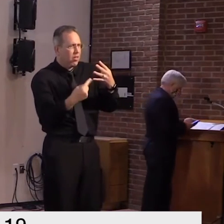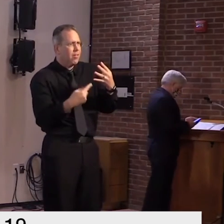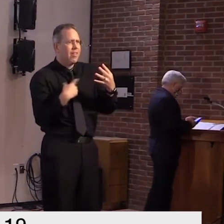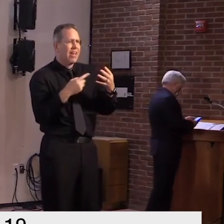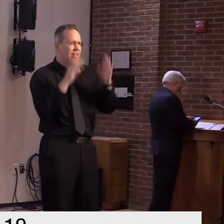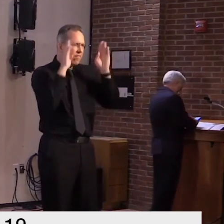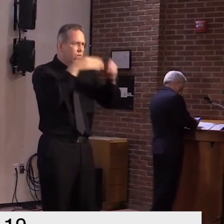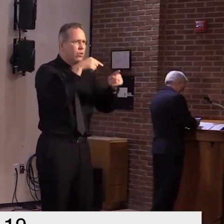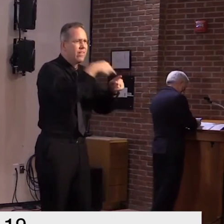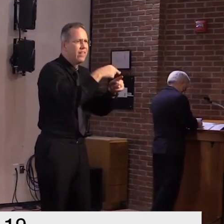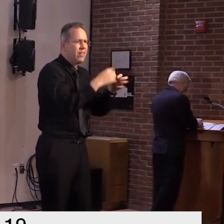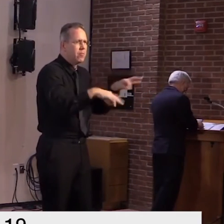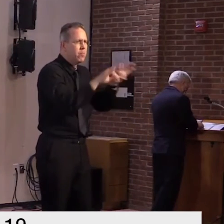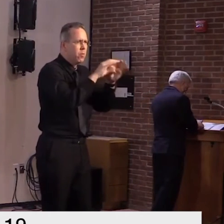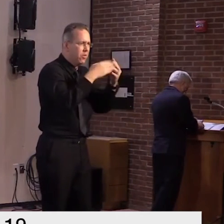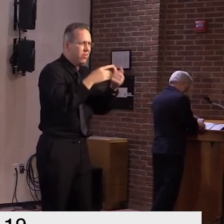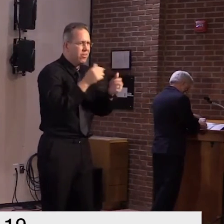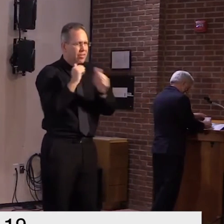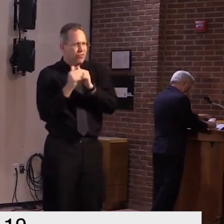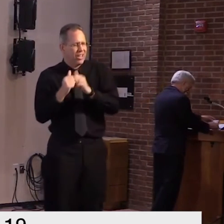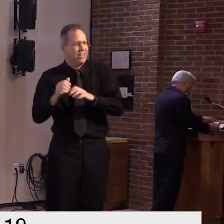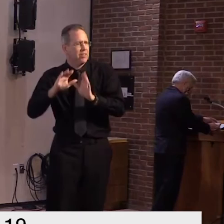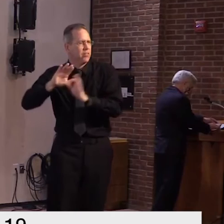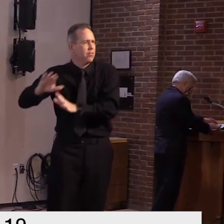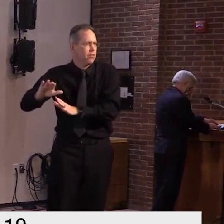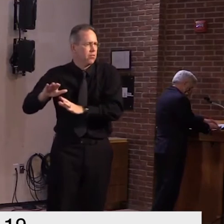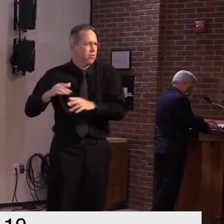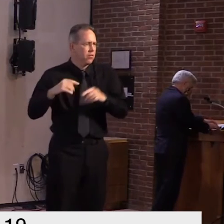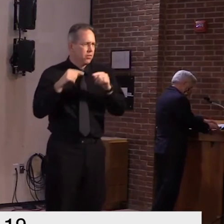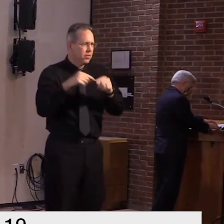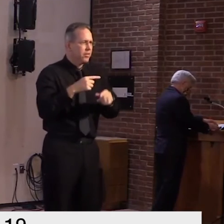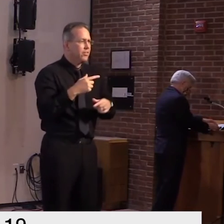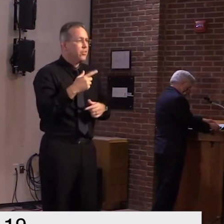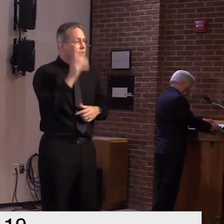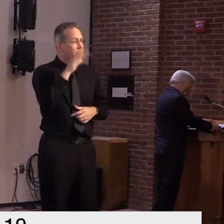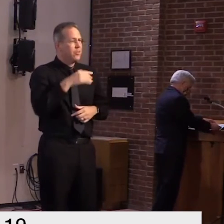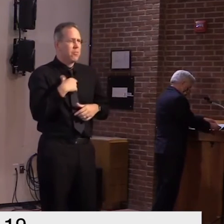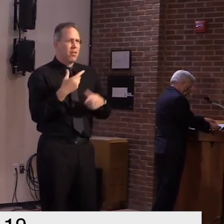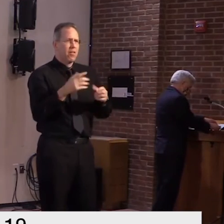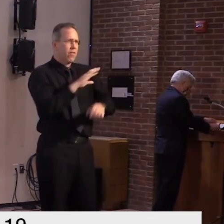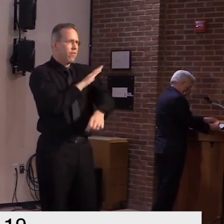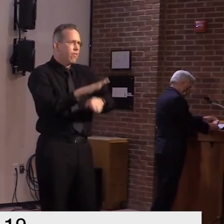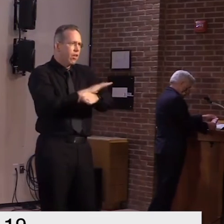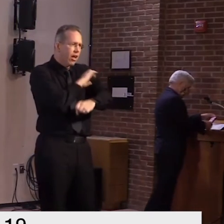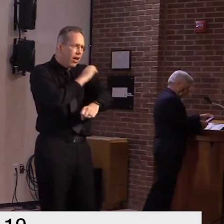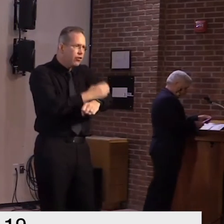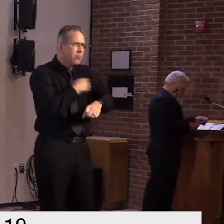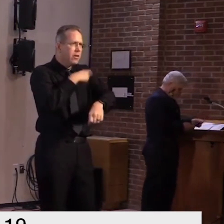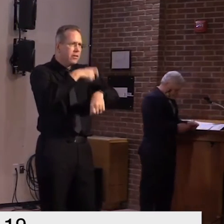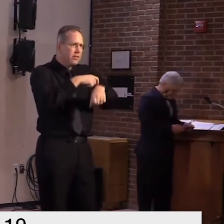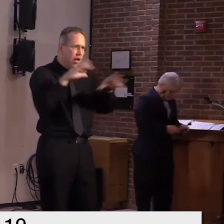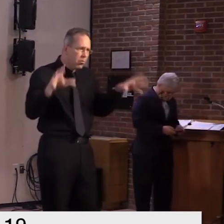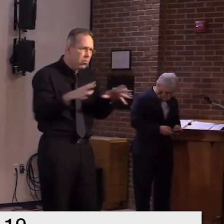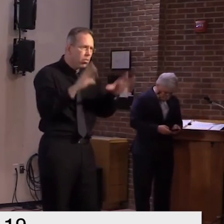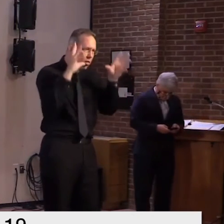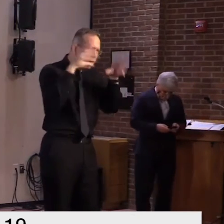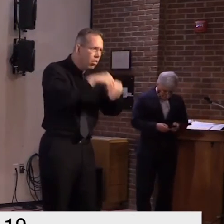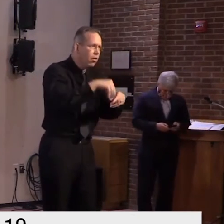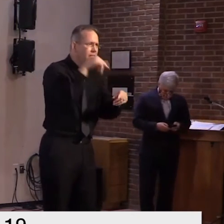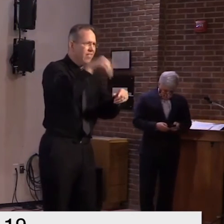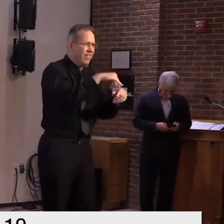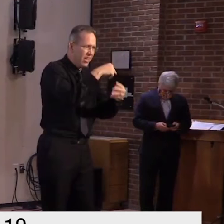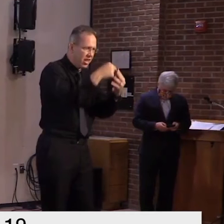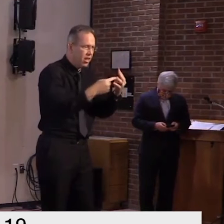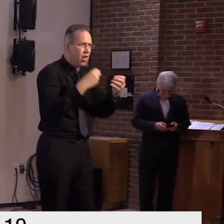else but that and for me it's every day uh and every night and i i work diligently on this i take